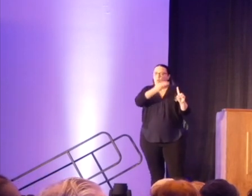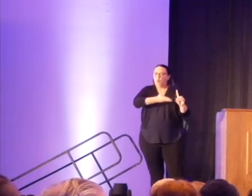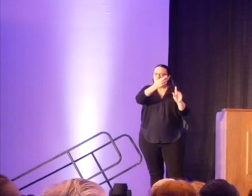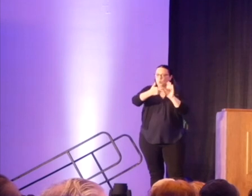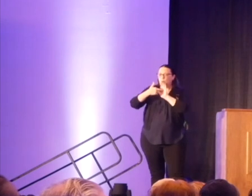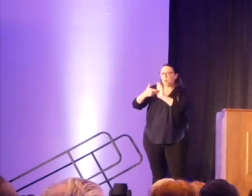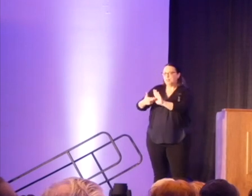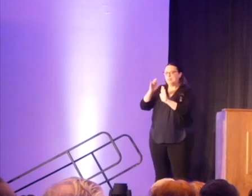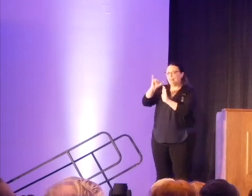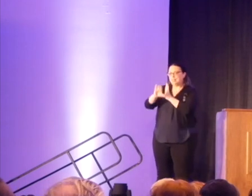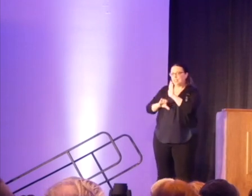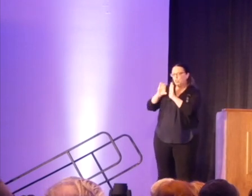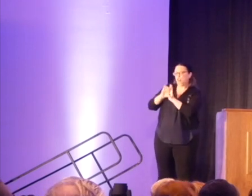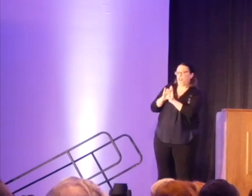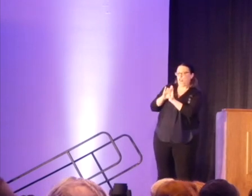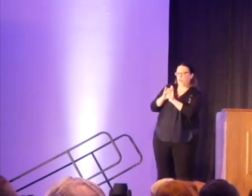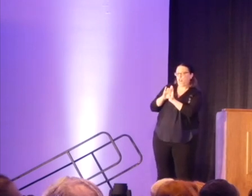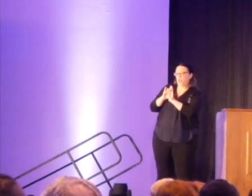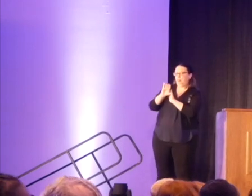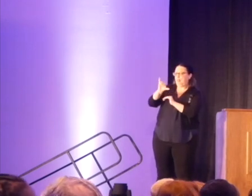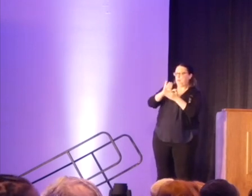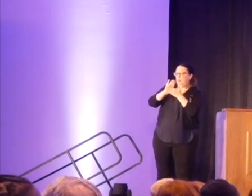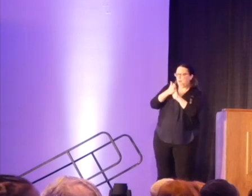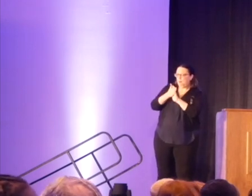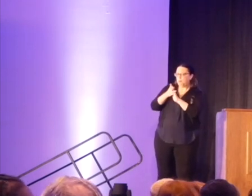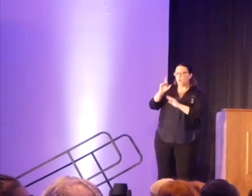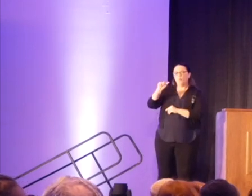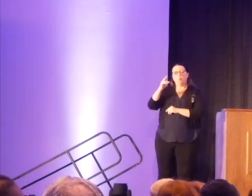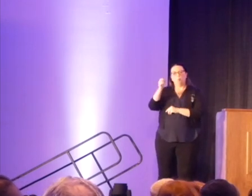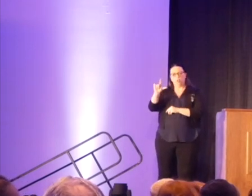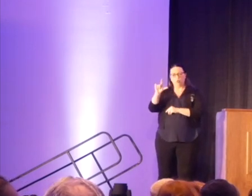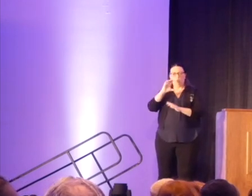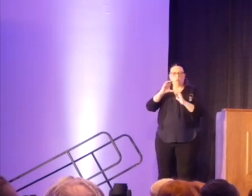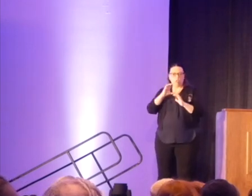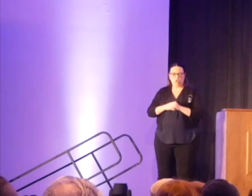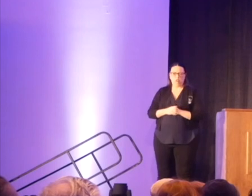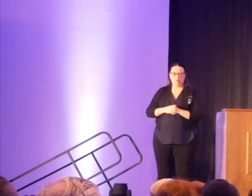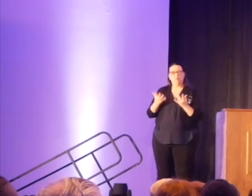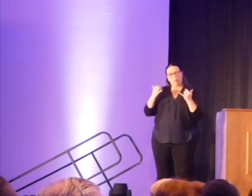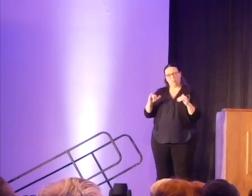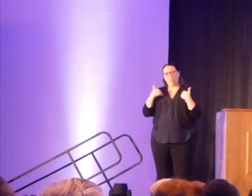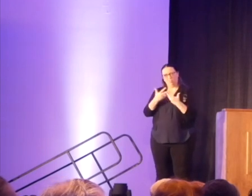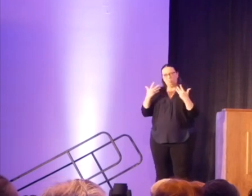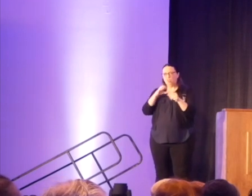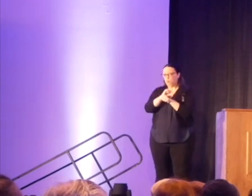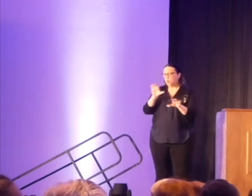this character and that it becomes a racial conversation. That means, oh, we still have a lot of work to do.